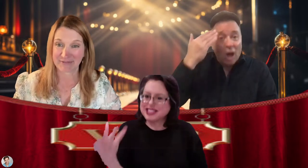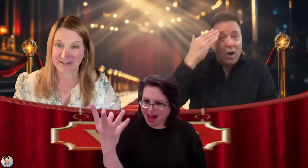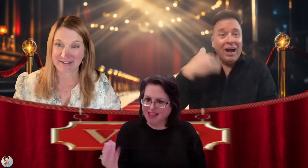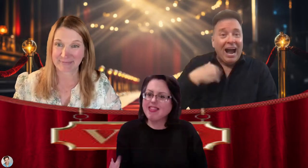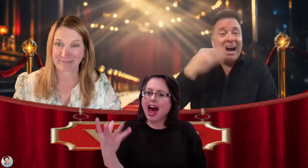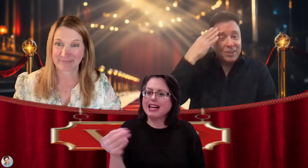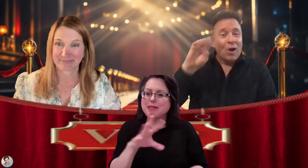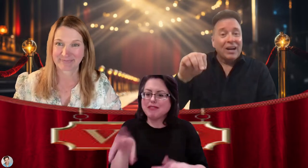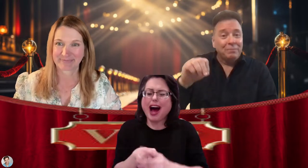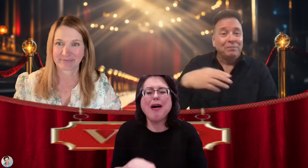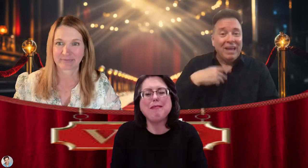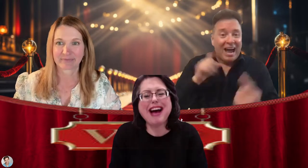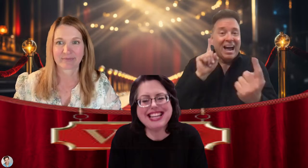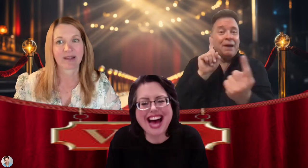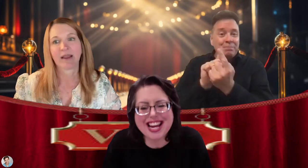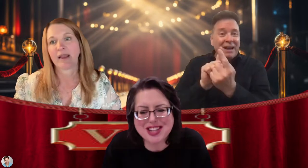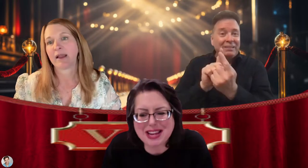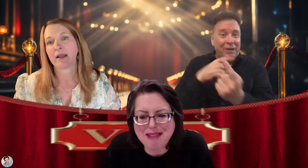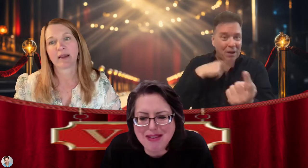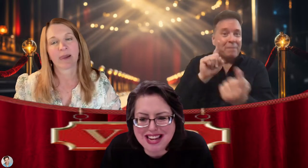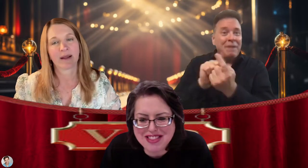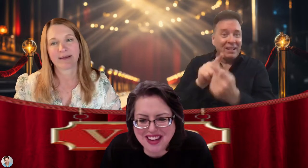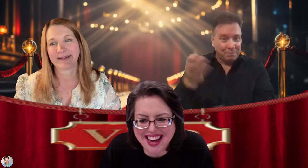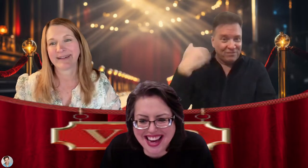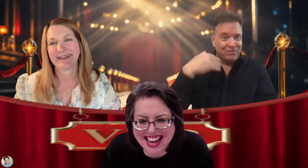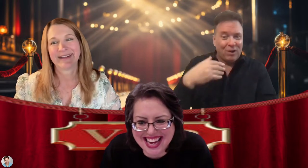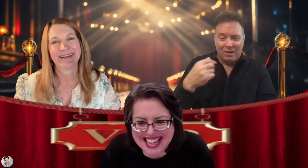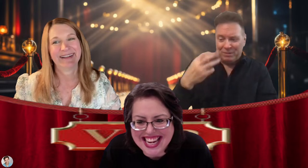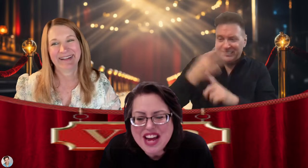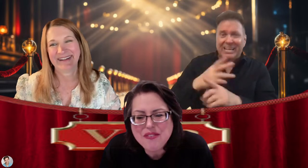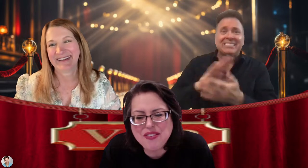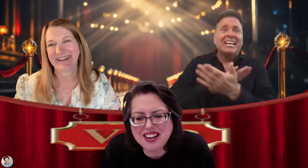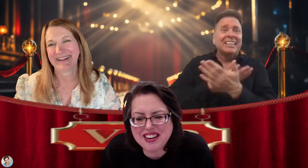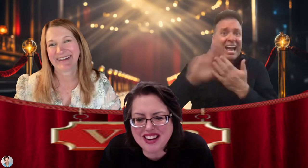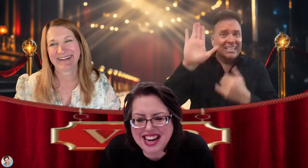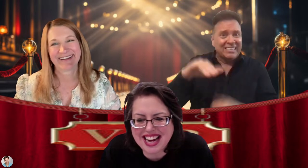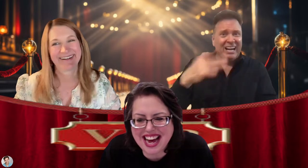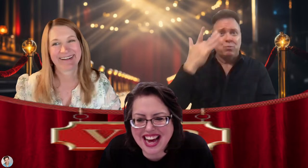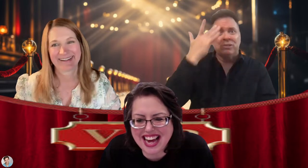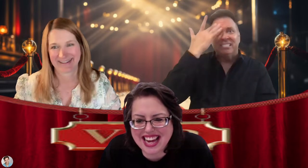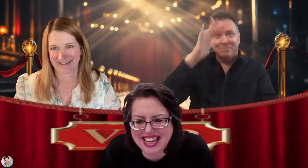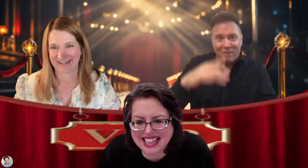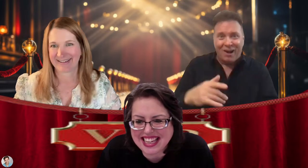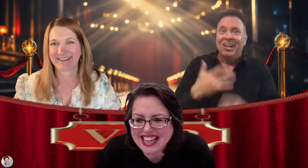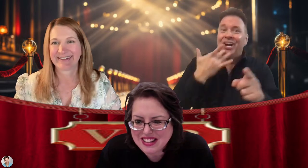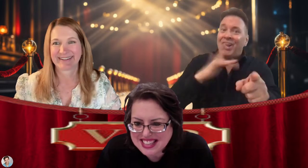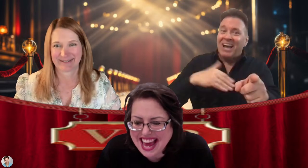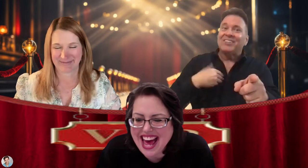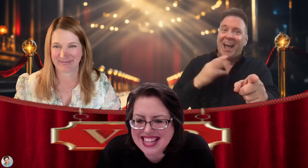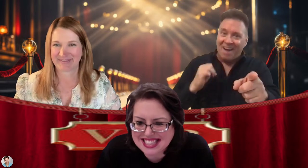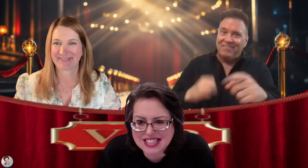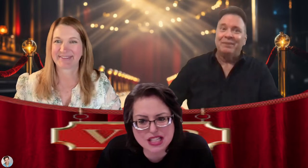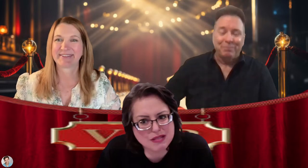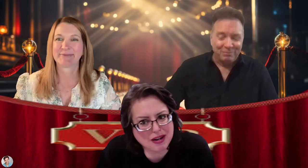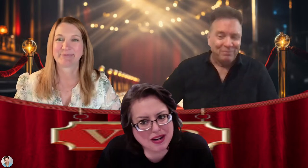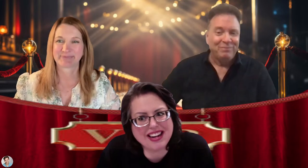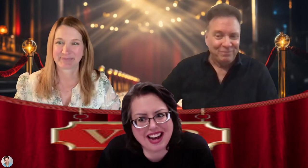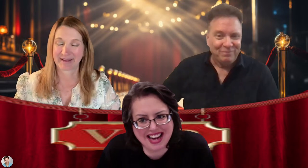of this. Oh, my gosh. I met with Bai. What a great guy. Yes, he's a smart guy.